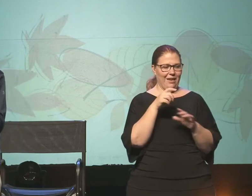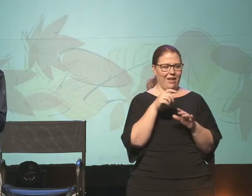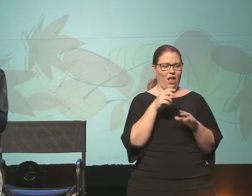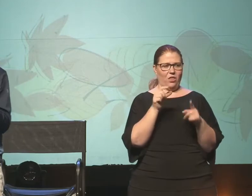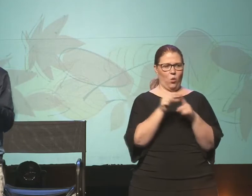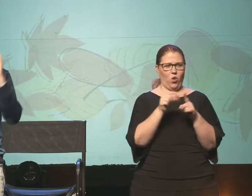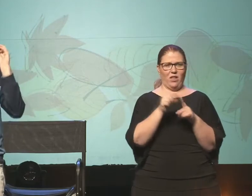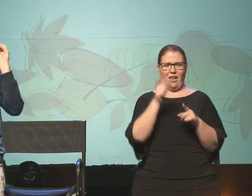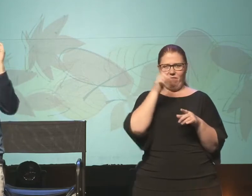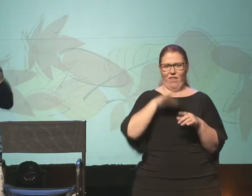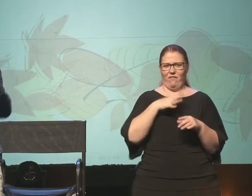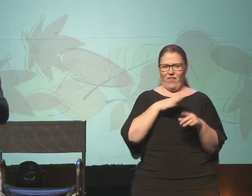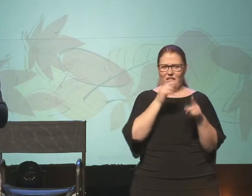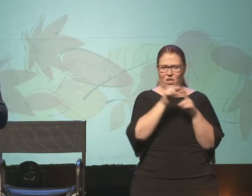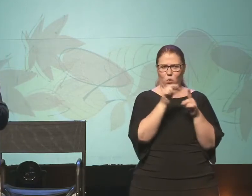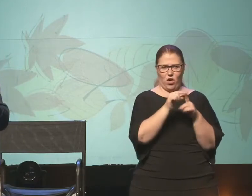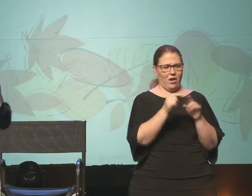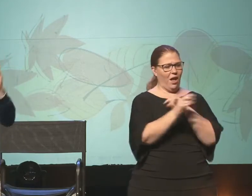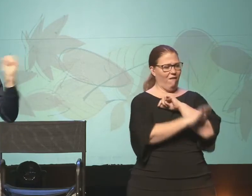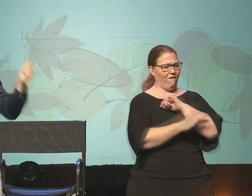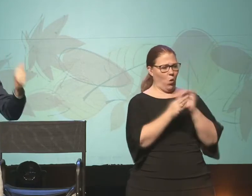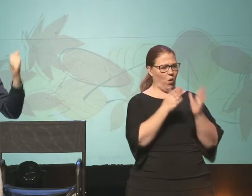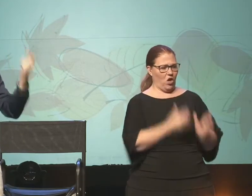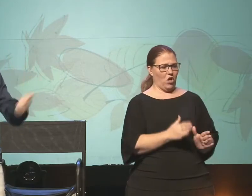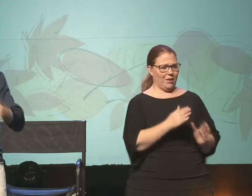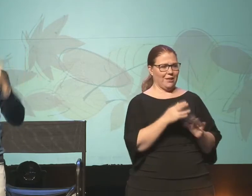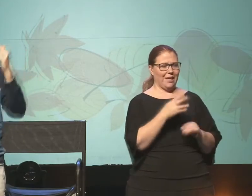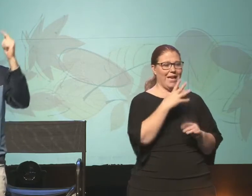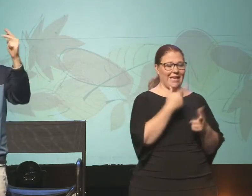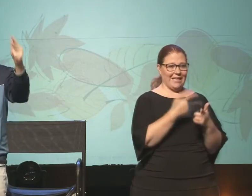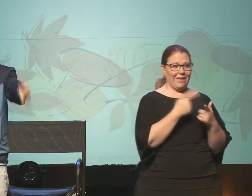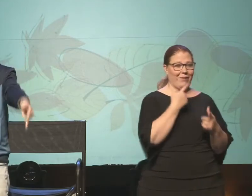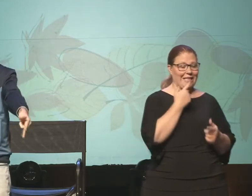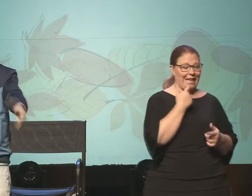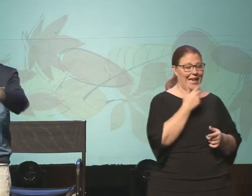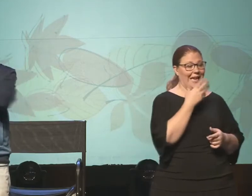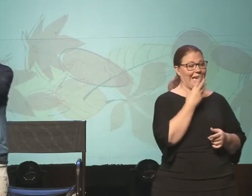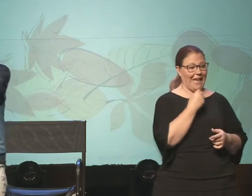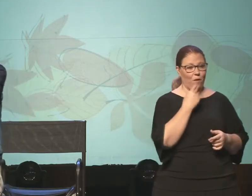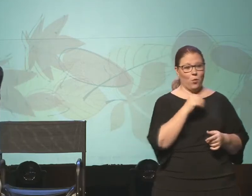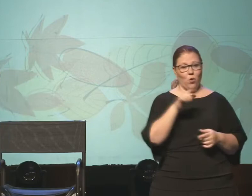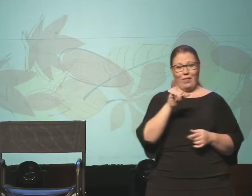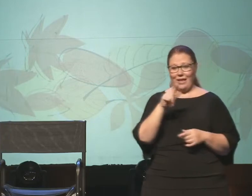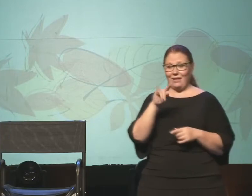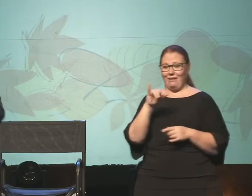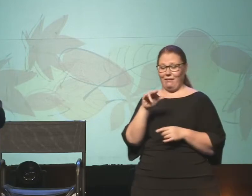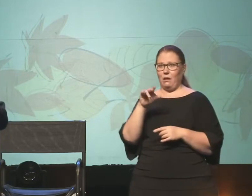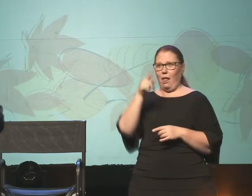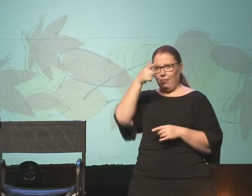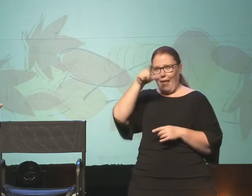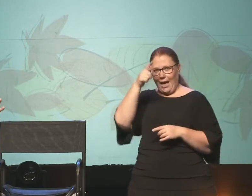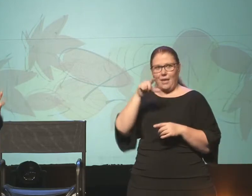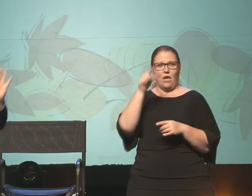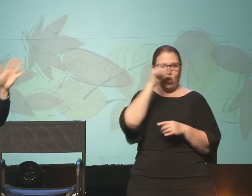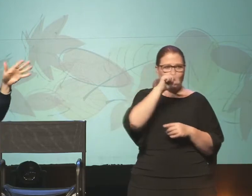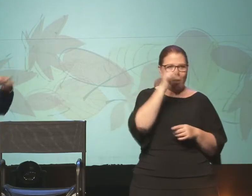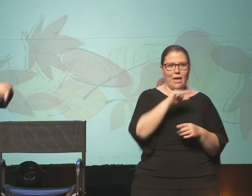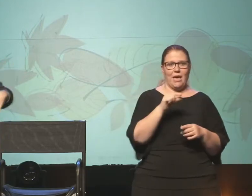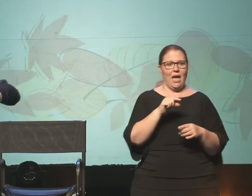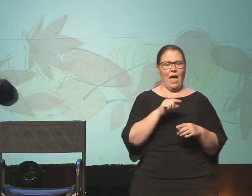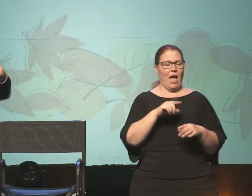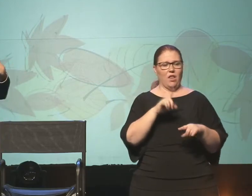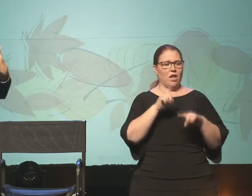word, it says to foreigners. And it said in Hebrew, in Latin, in Greek, and it forbade access to any foreigner, any